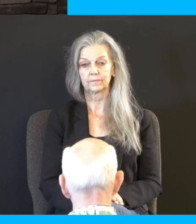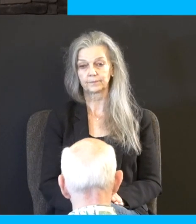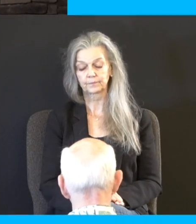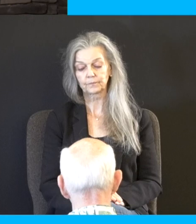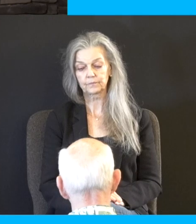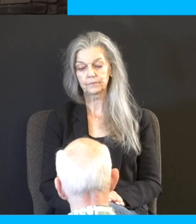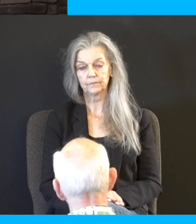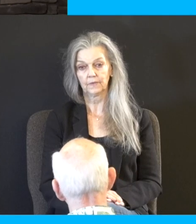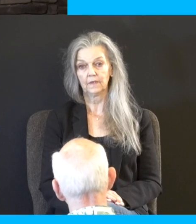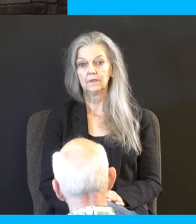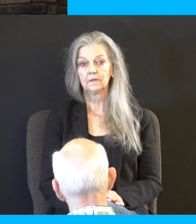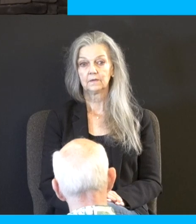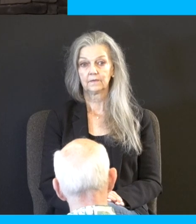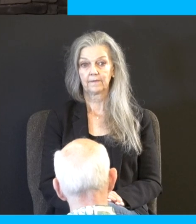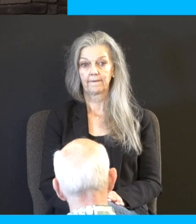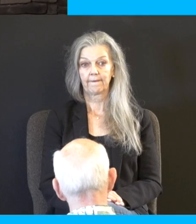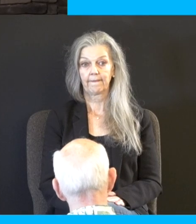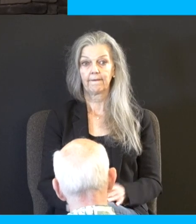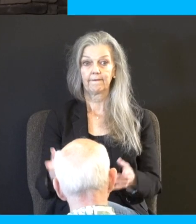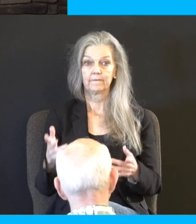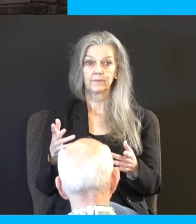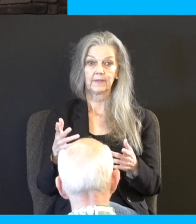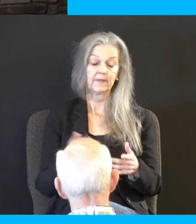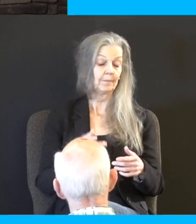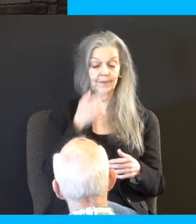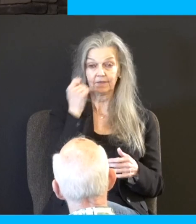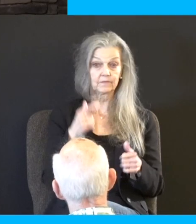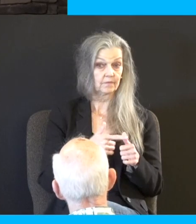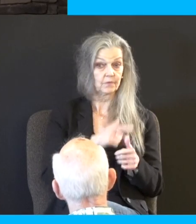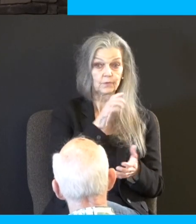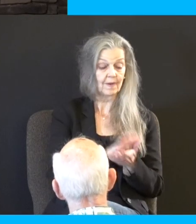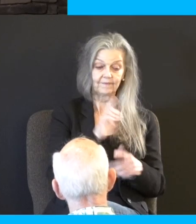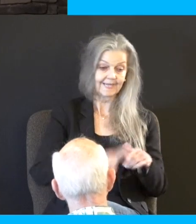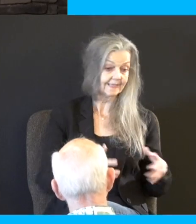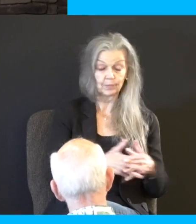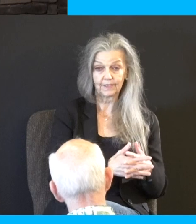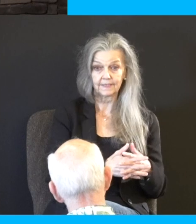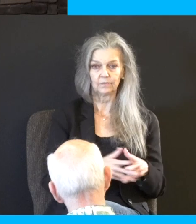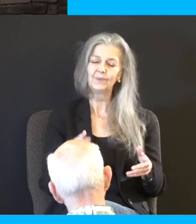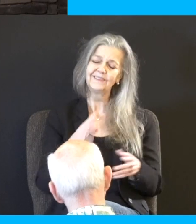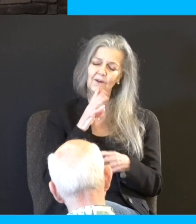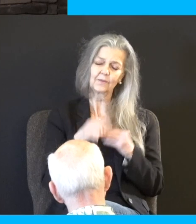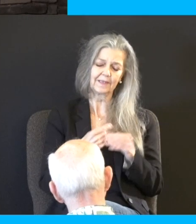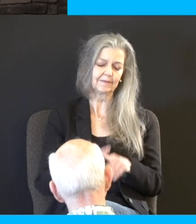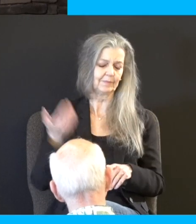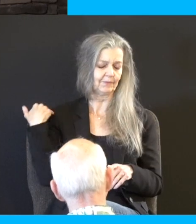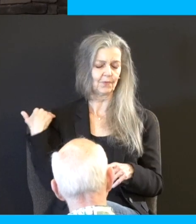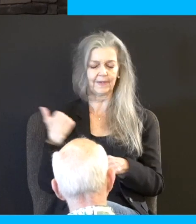produce children in the absence of the primary wife, and on and on we go. We covered some of this back, and we dealt with Abraham and Sarah, where she was unable to